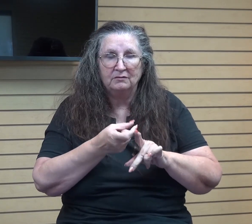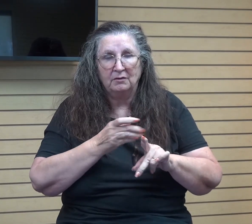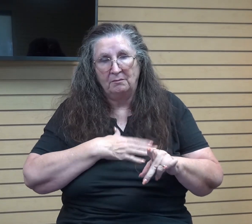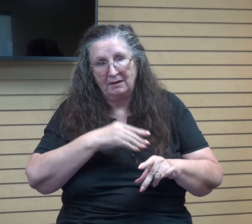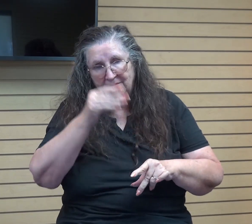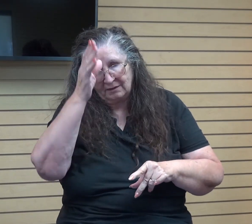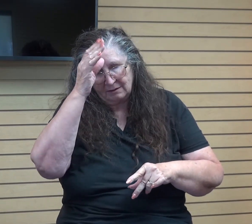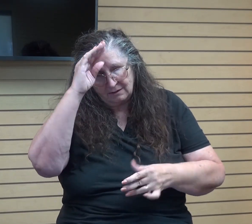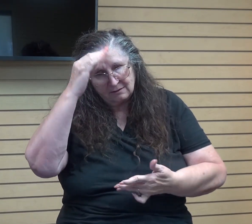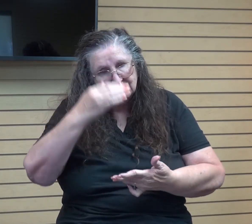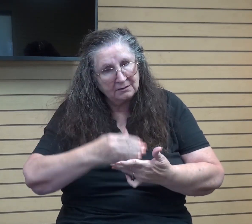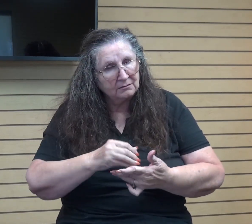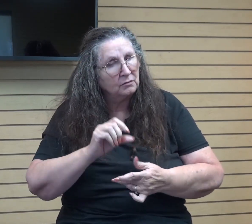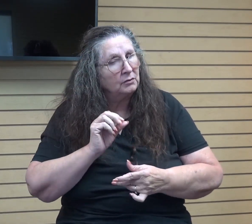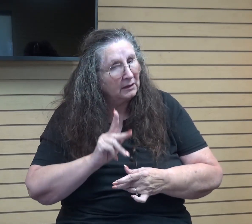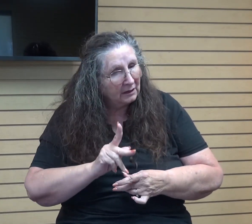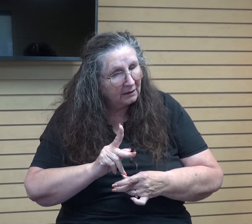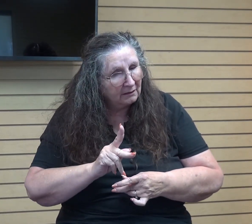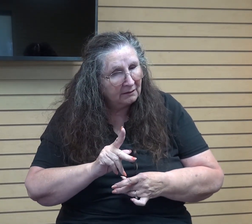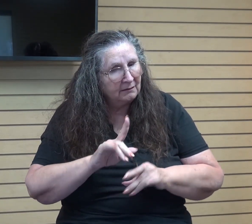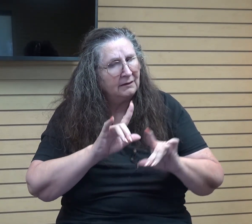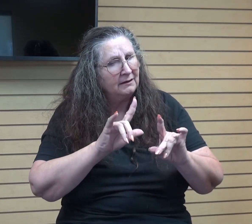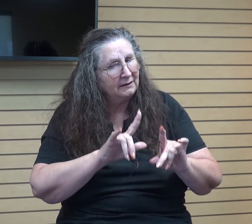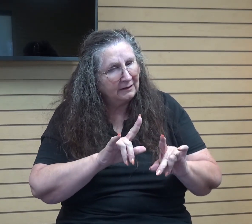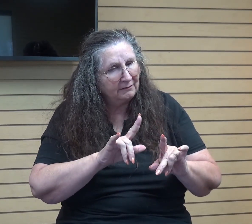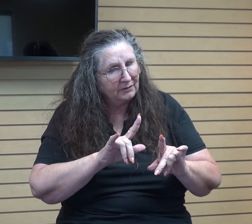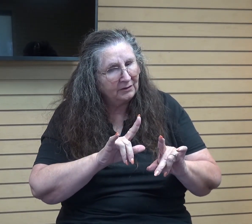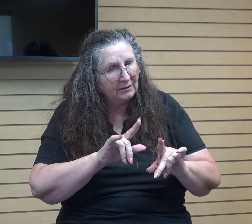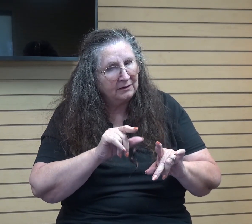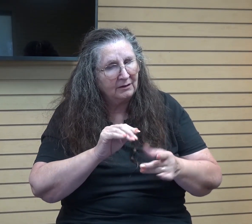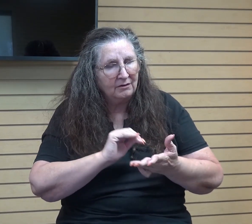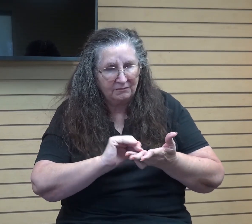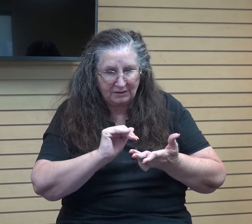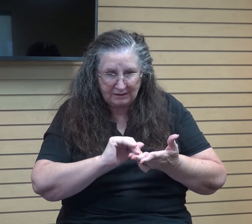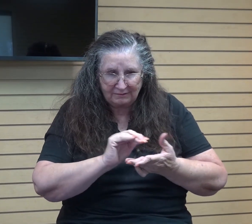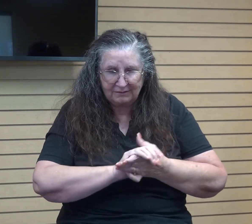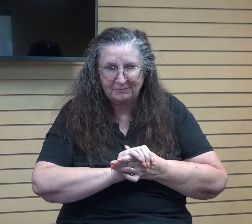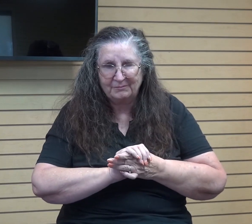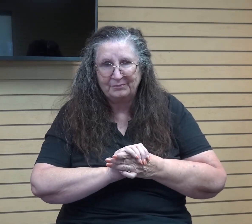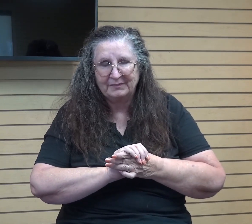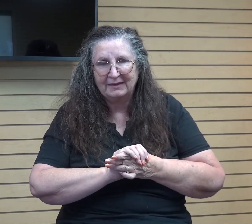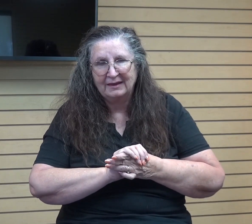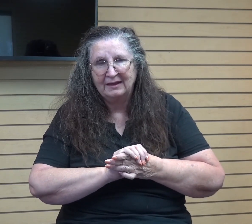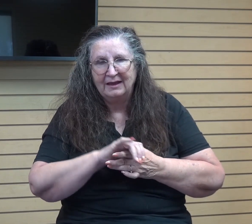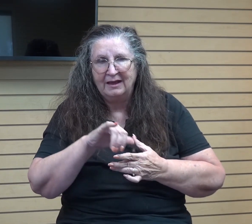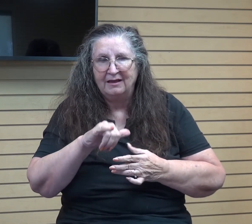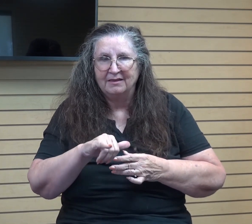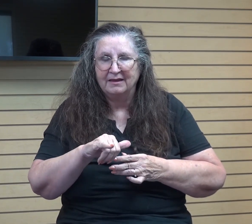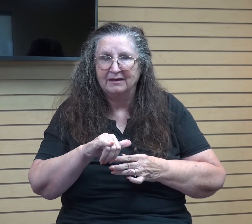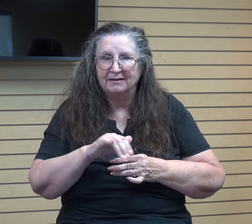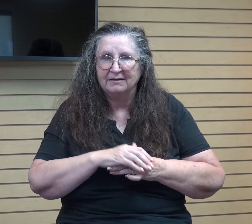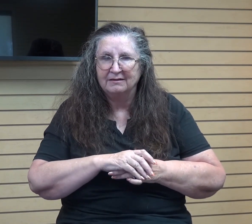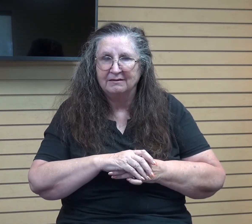Son, it's all right. I love you. You're forgiven. And that was incredible